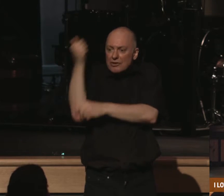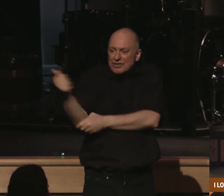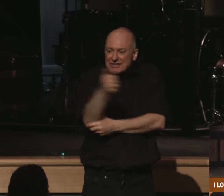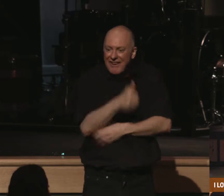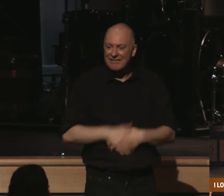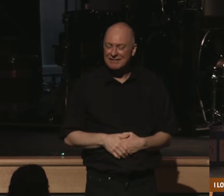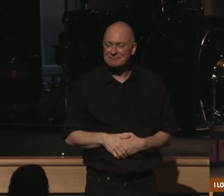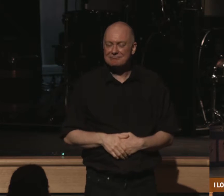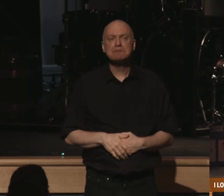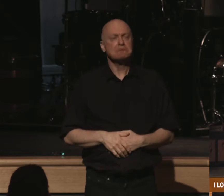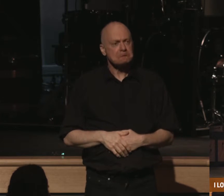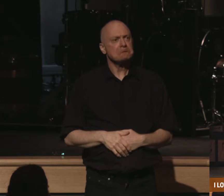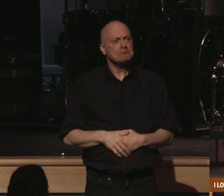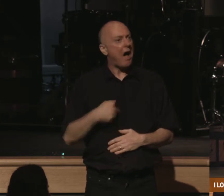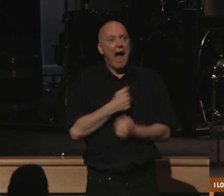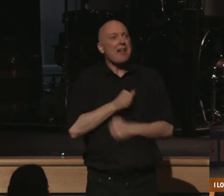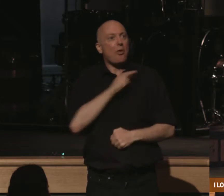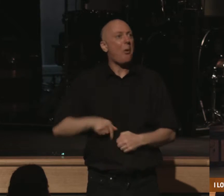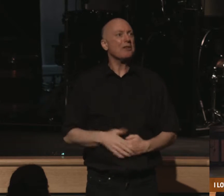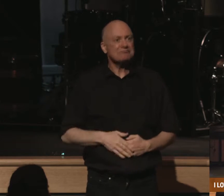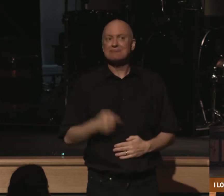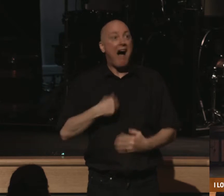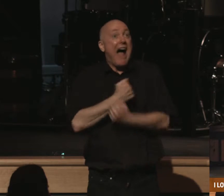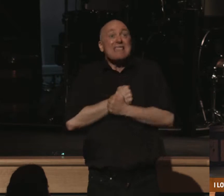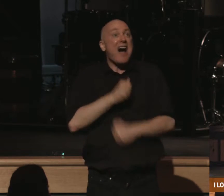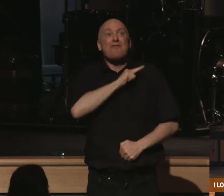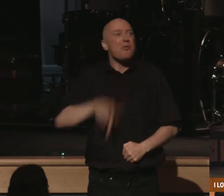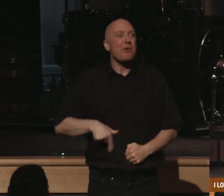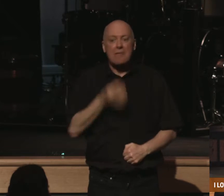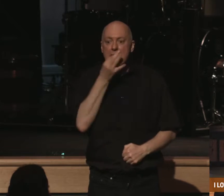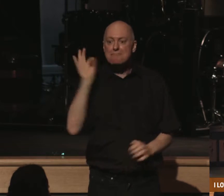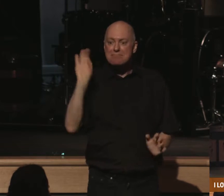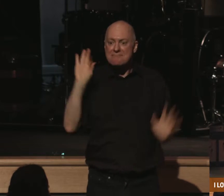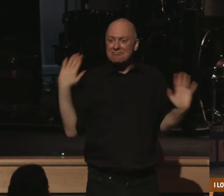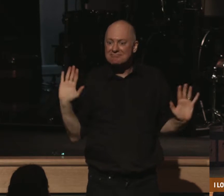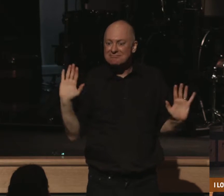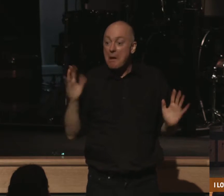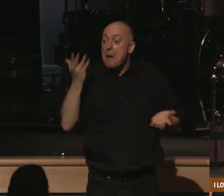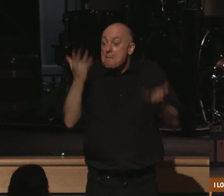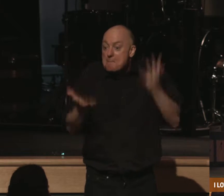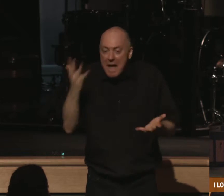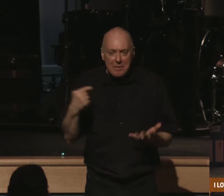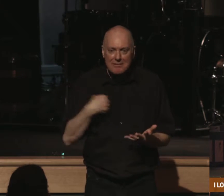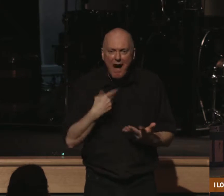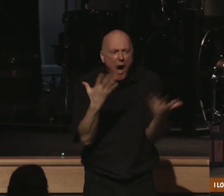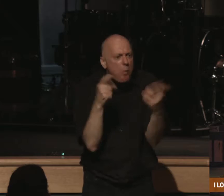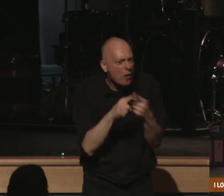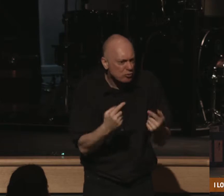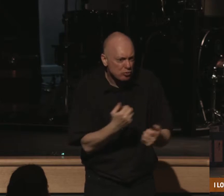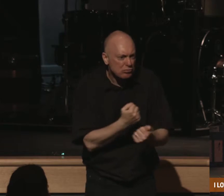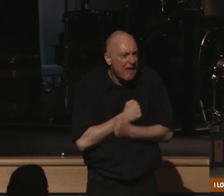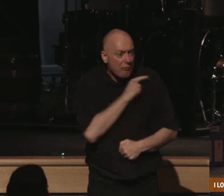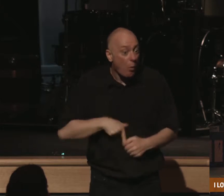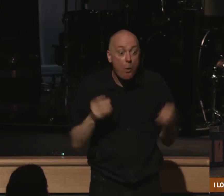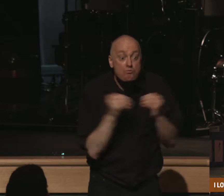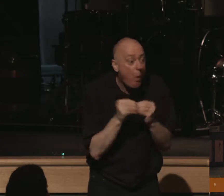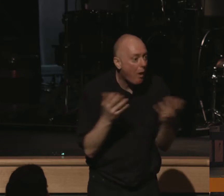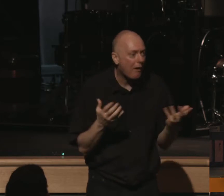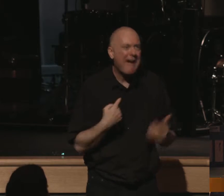it speaks to you today that you would say, I love the Lord. I love the Lord. Lord, or maybe even, I want to love the Lord more. I